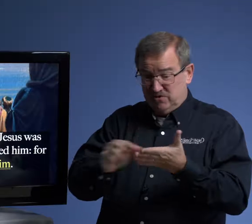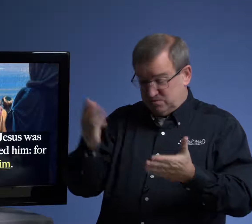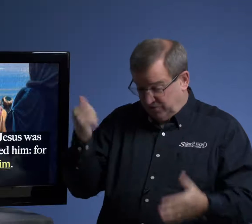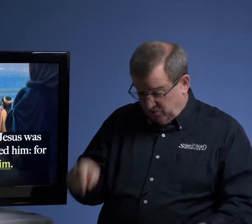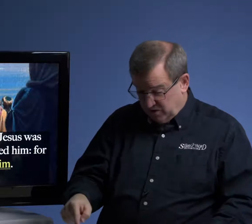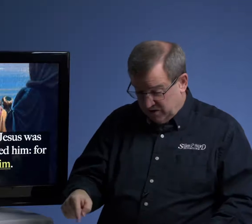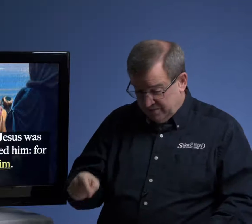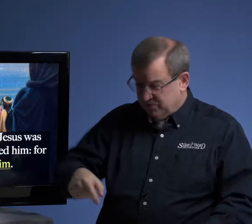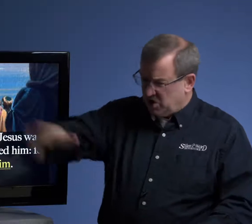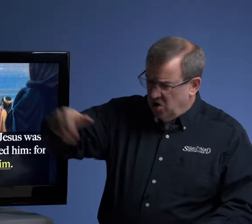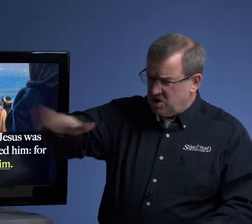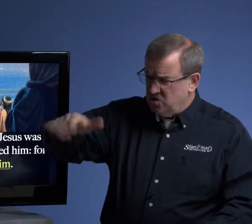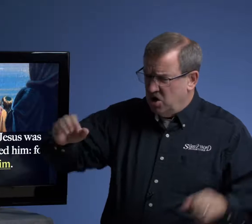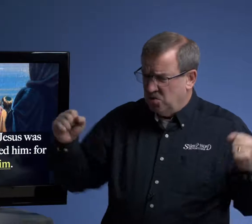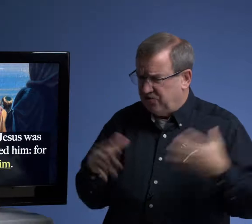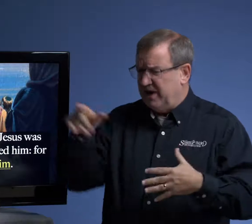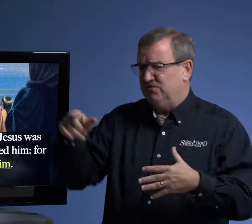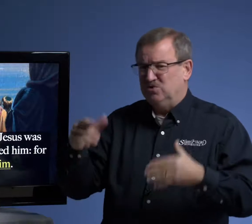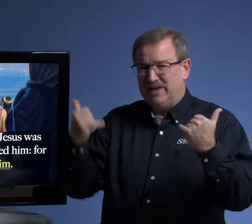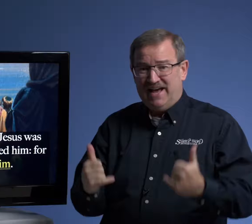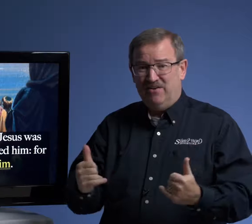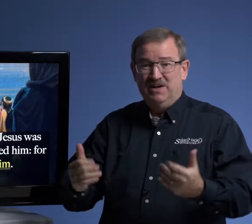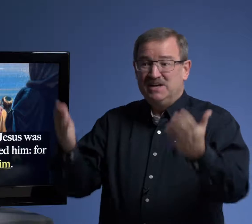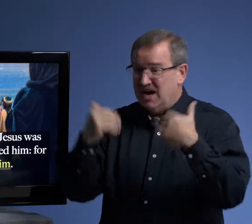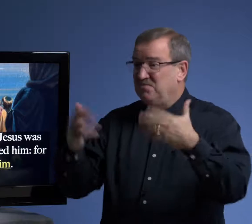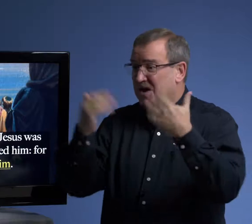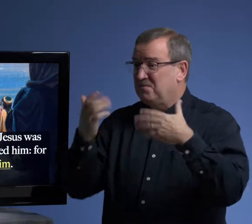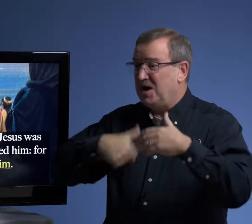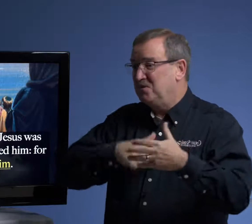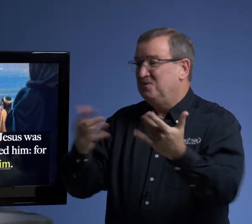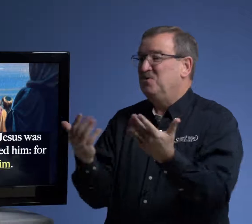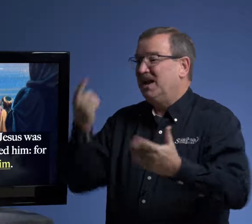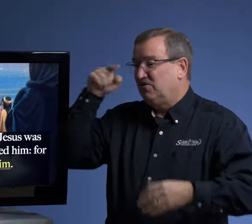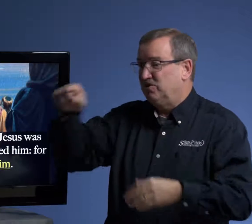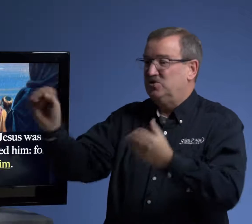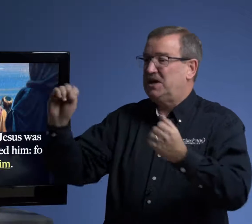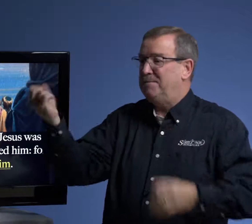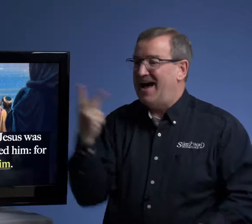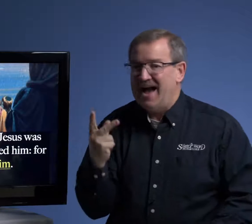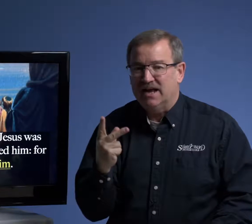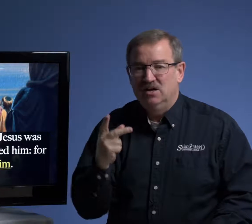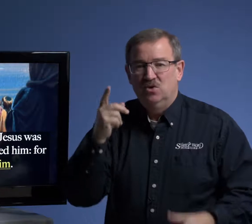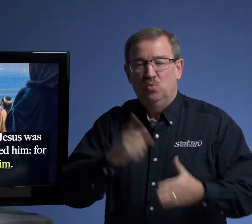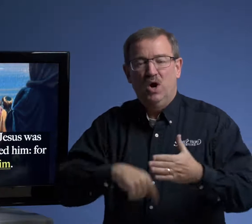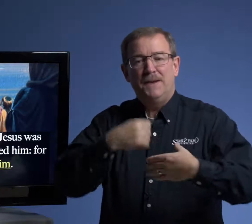verse before. Go, go, go. We're afraid of you. Now, come, come, come. We've been waiting for you to come back. What